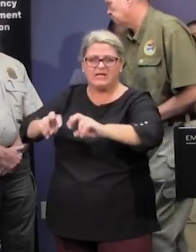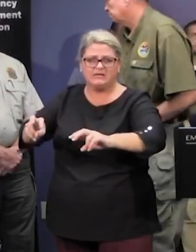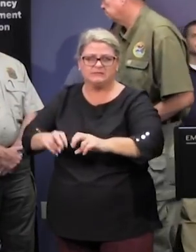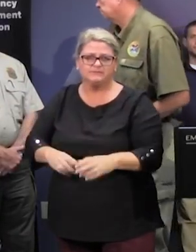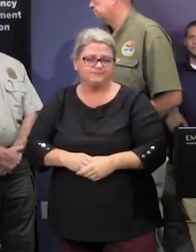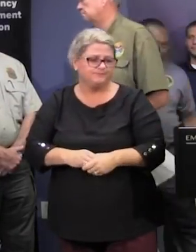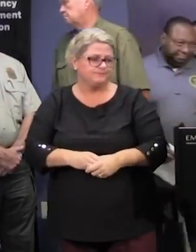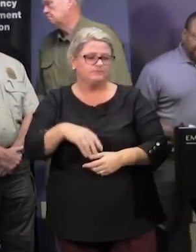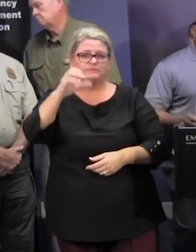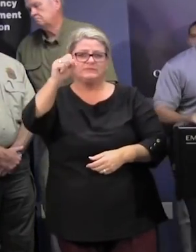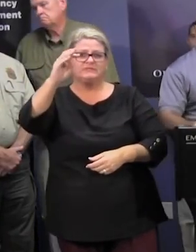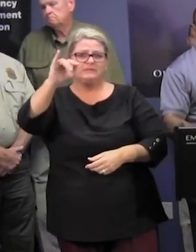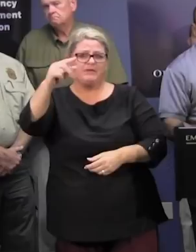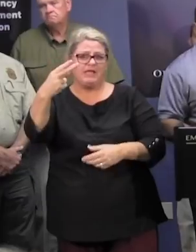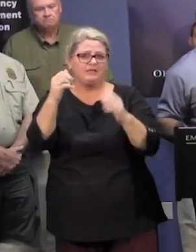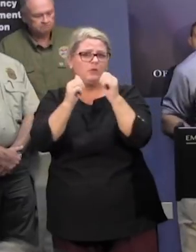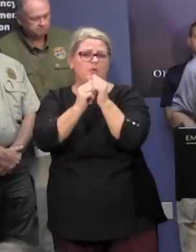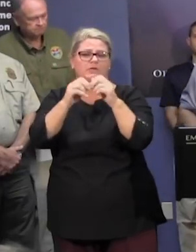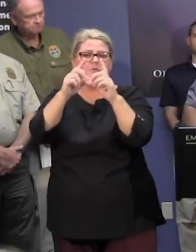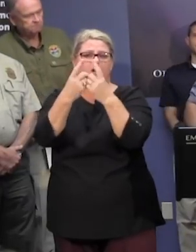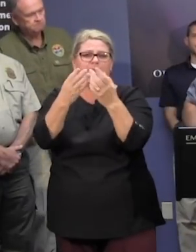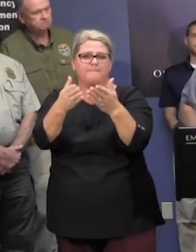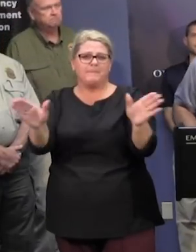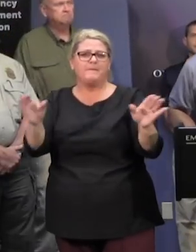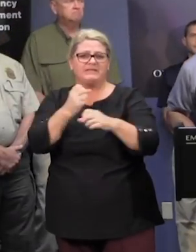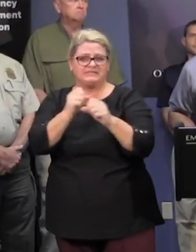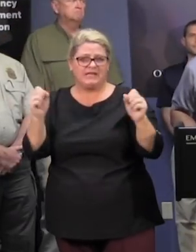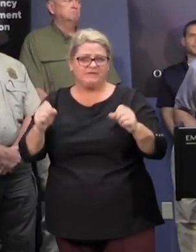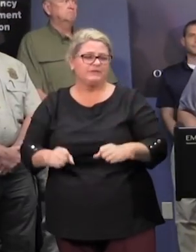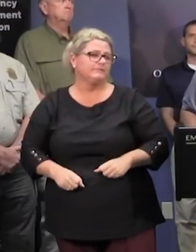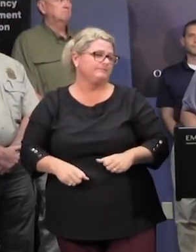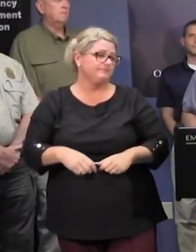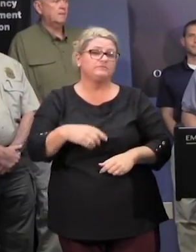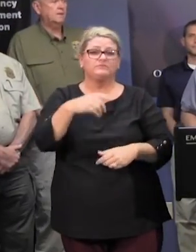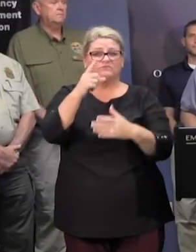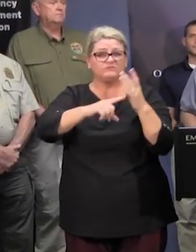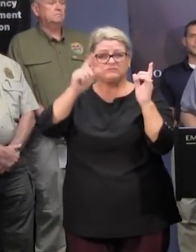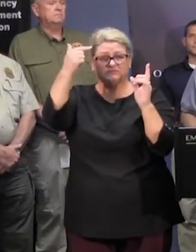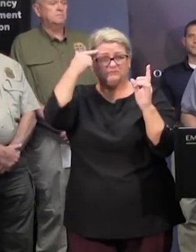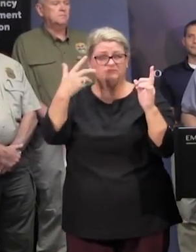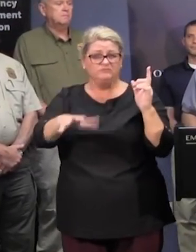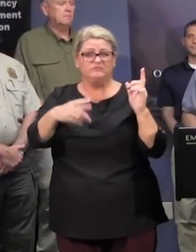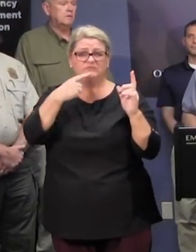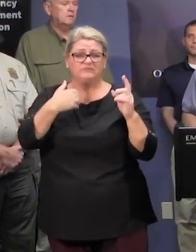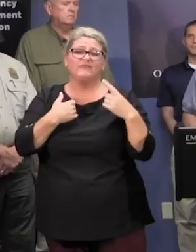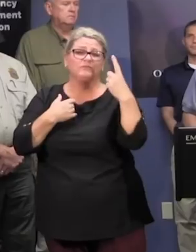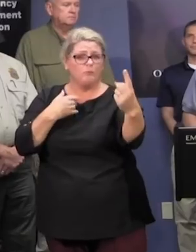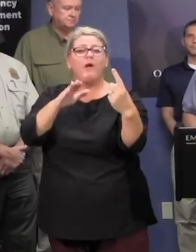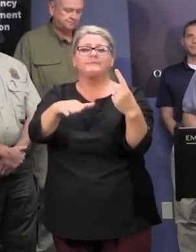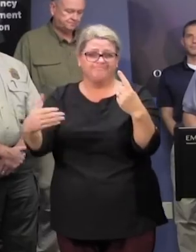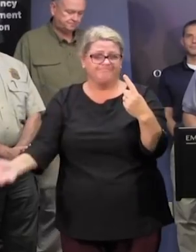director leroy smith department of public safety thank you governors as the governor stated we have one confirmed